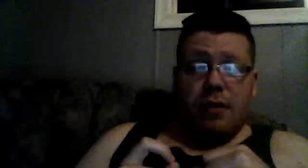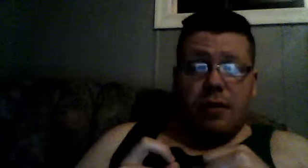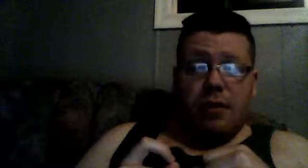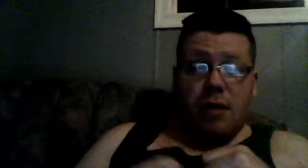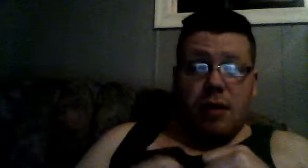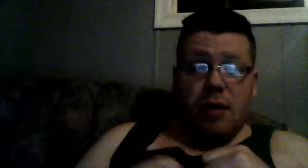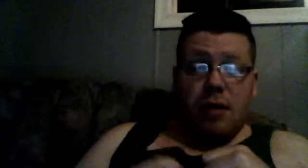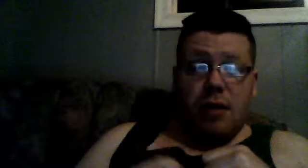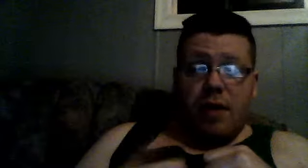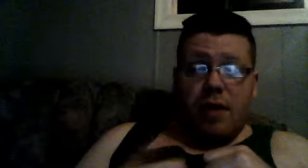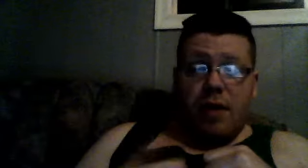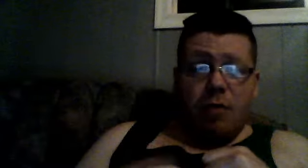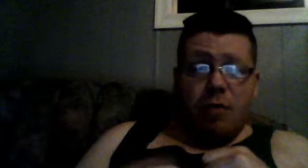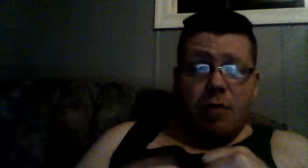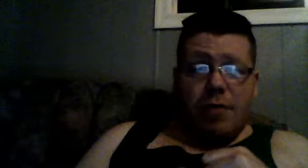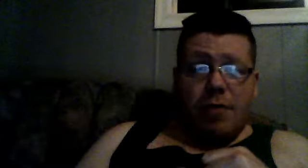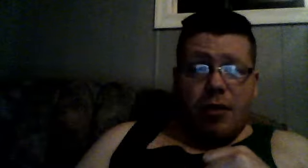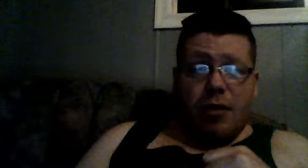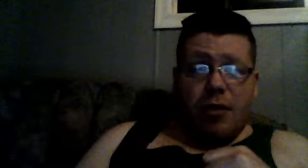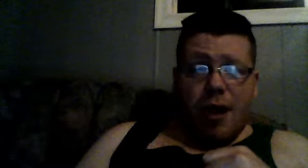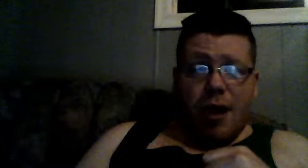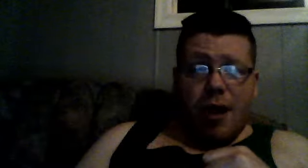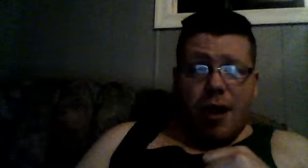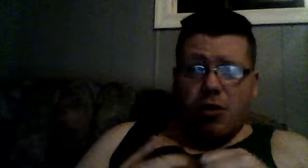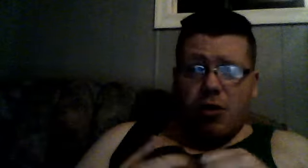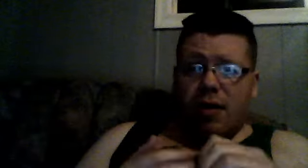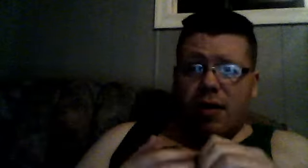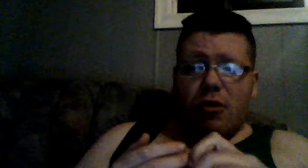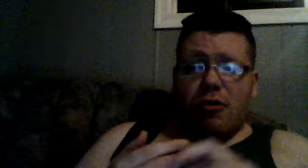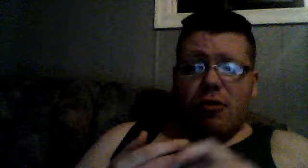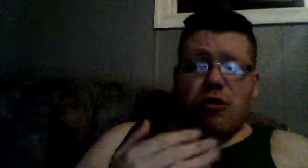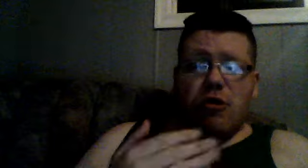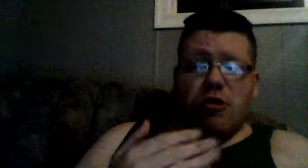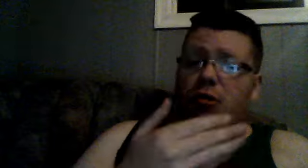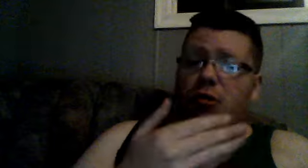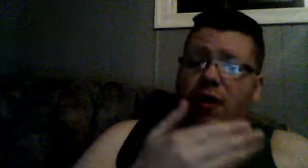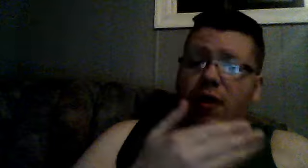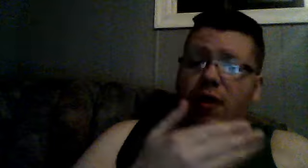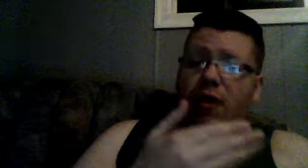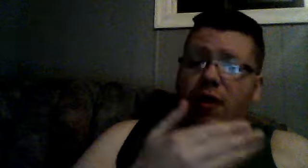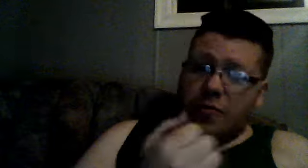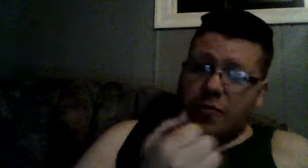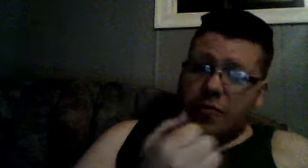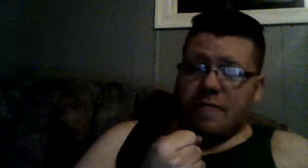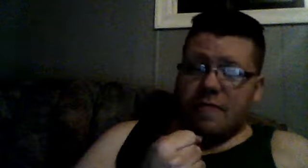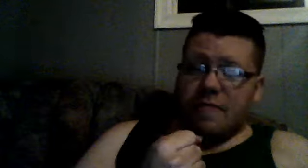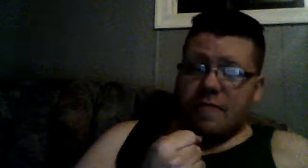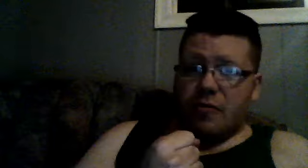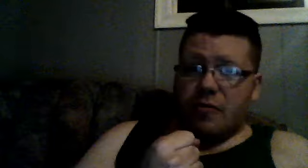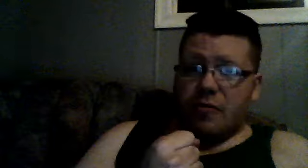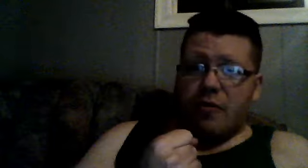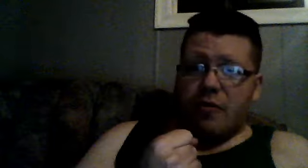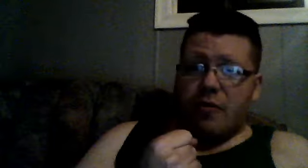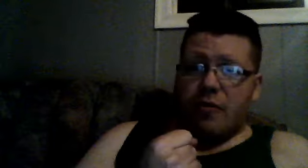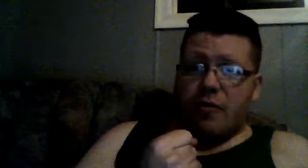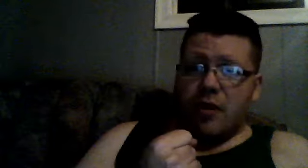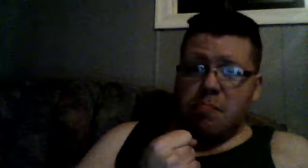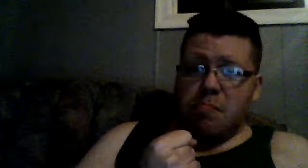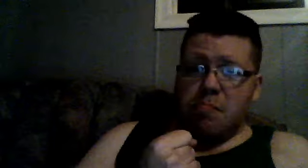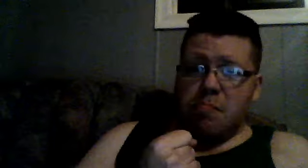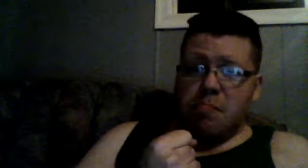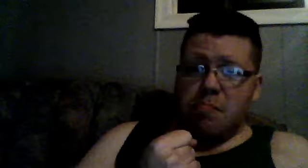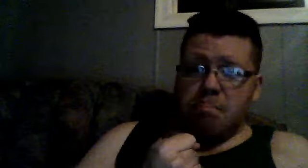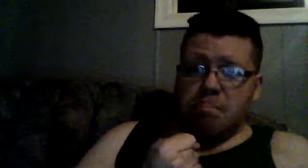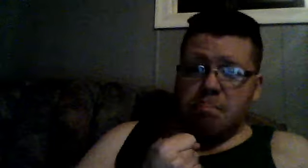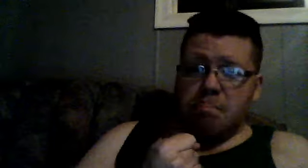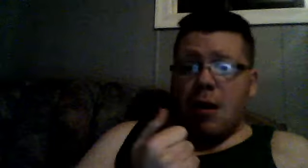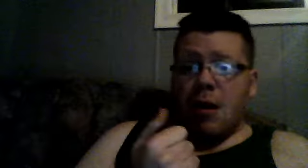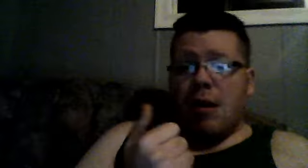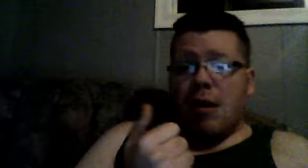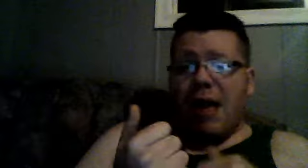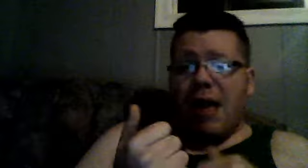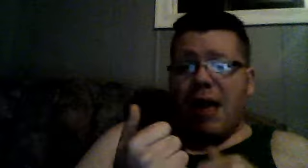And, if you don't believe me, look at, watch the original Transformers from Generation 1, and